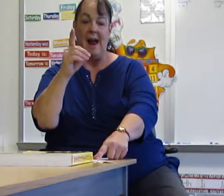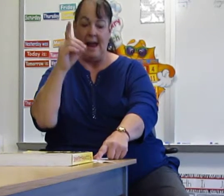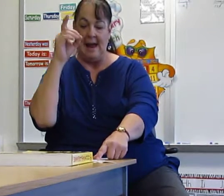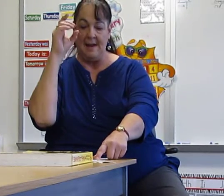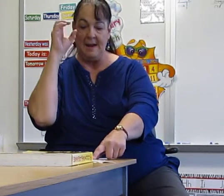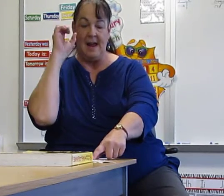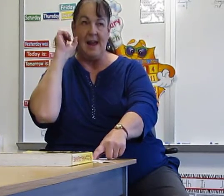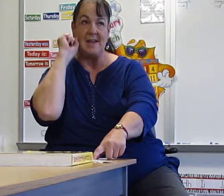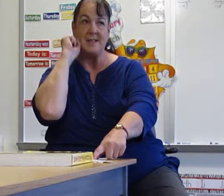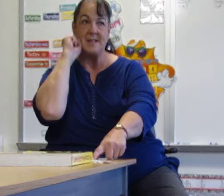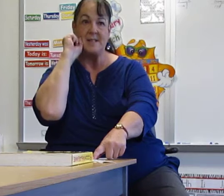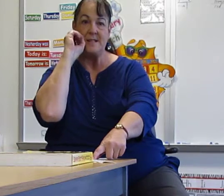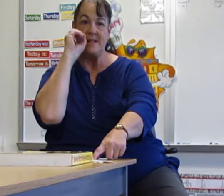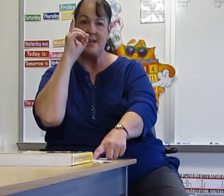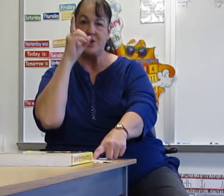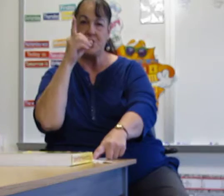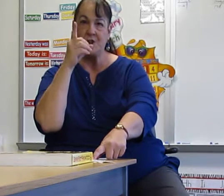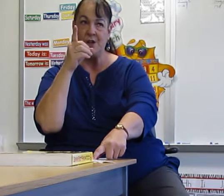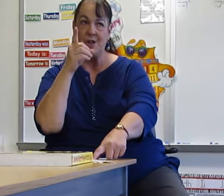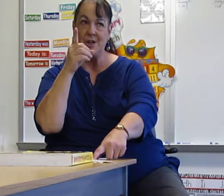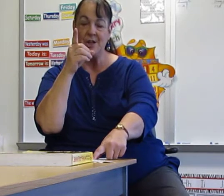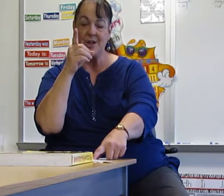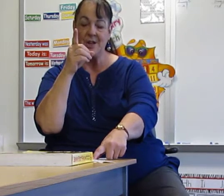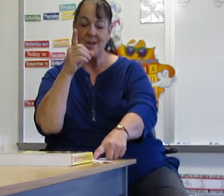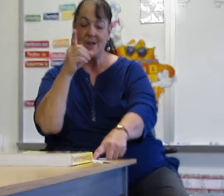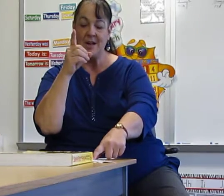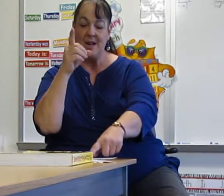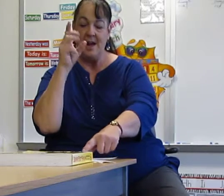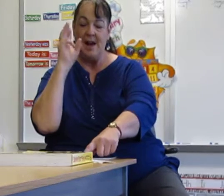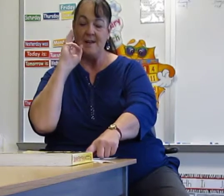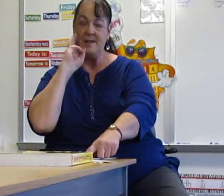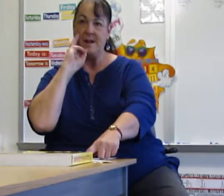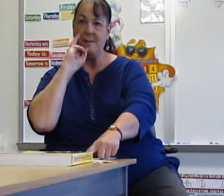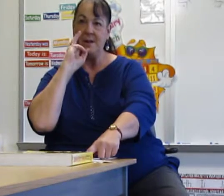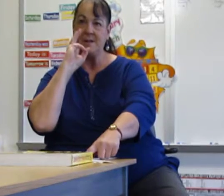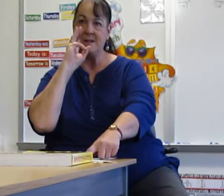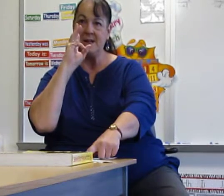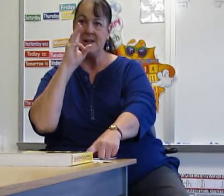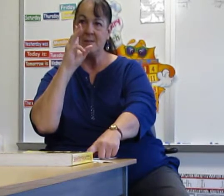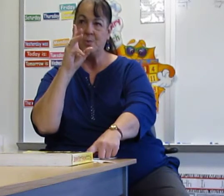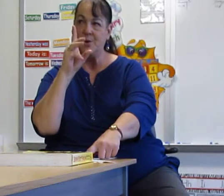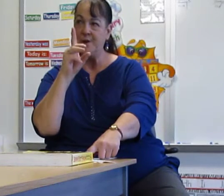And S to D is should, and W to D is would.